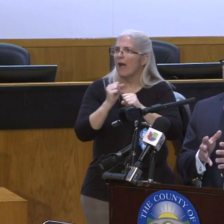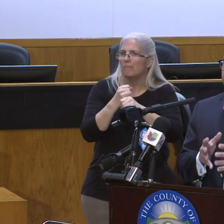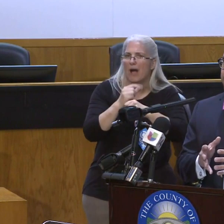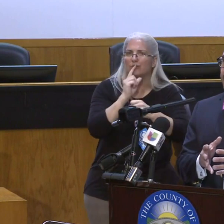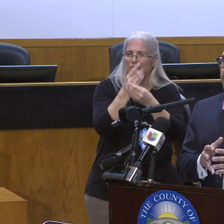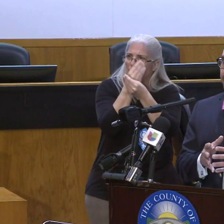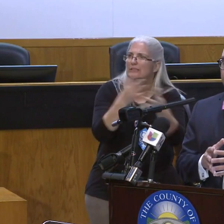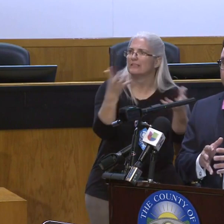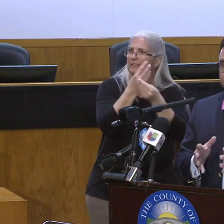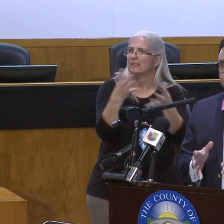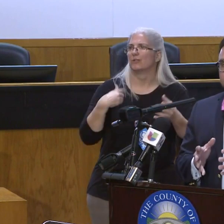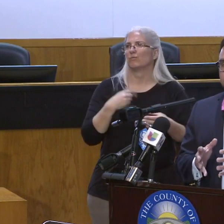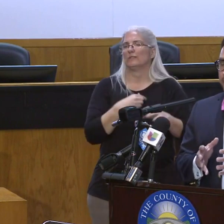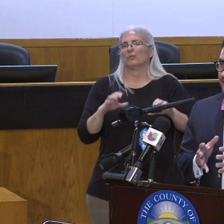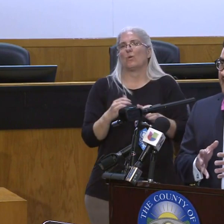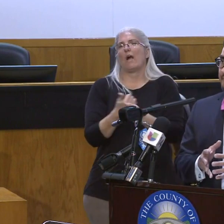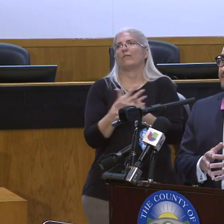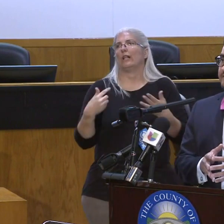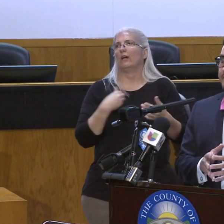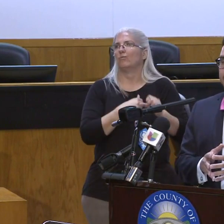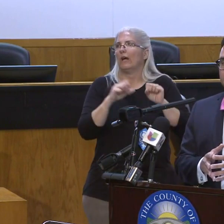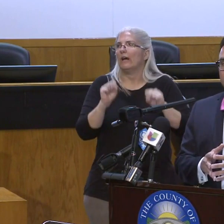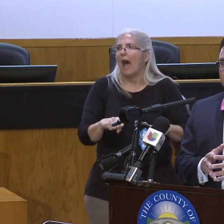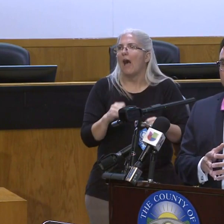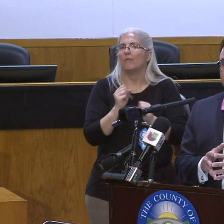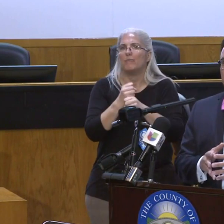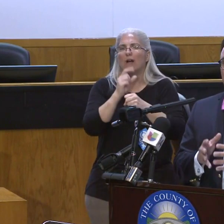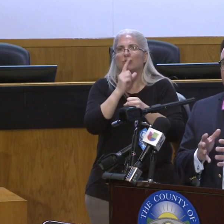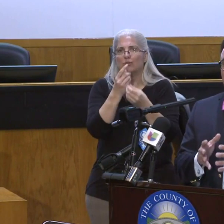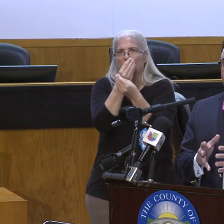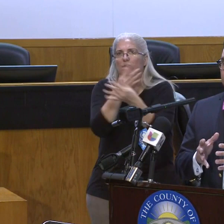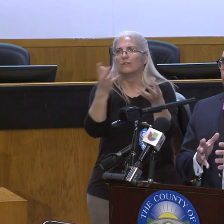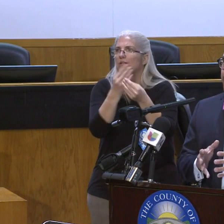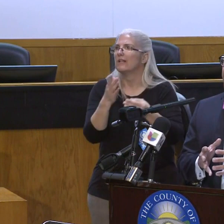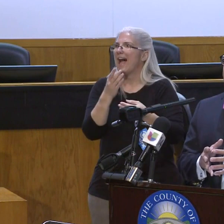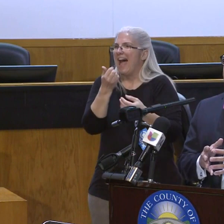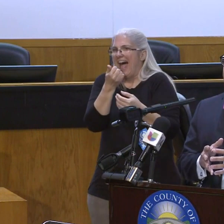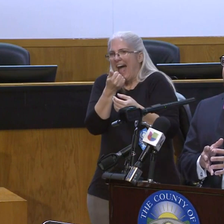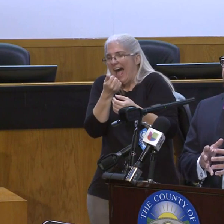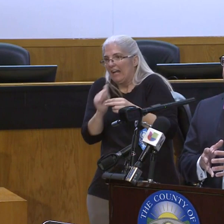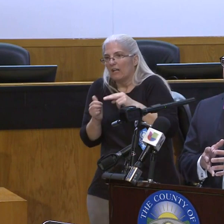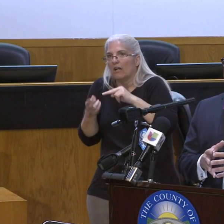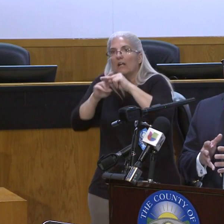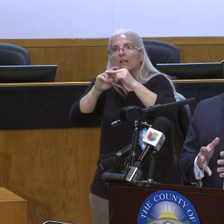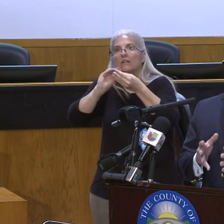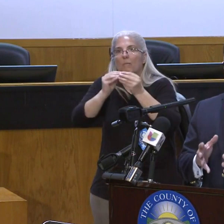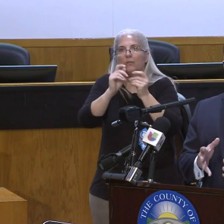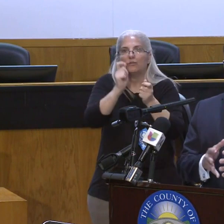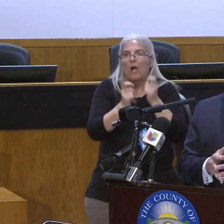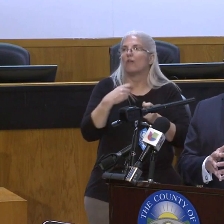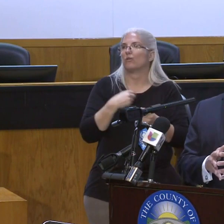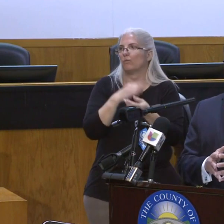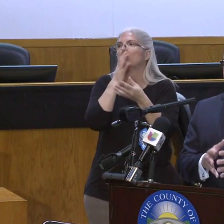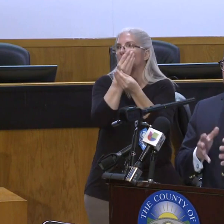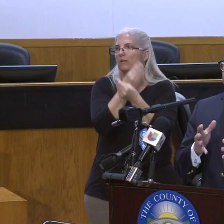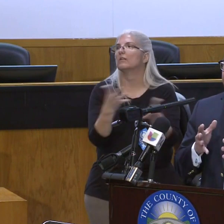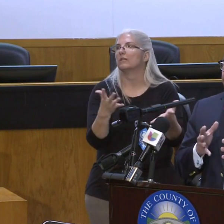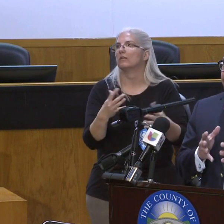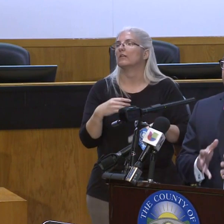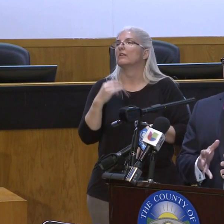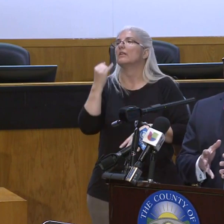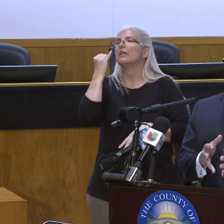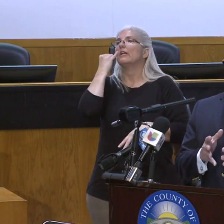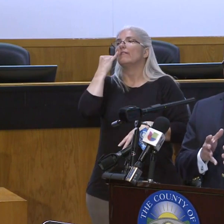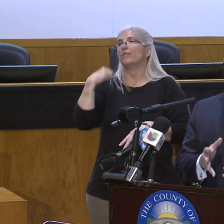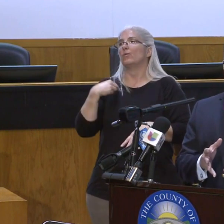make sure that we're ready for any surge when it happens. But the only way that we can ensure that we have the public trust is by